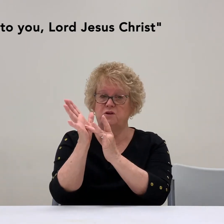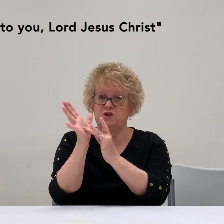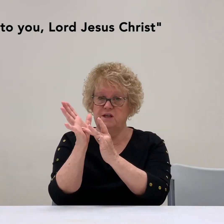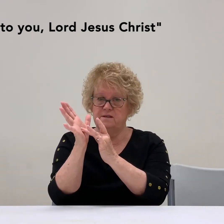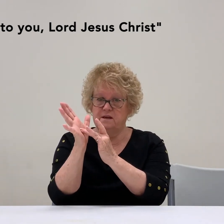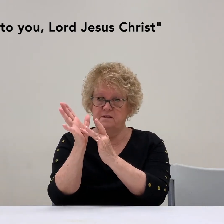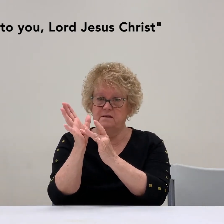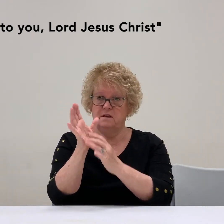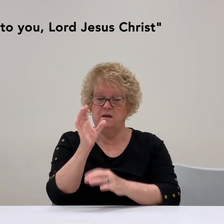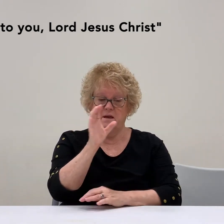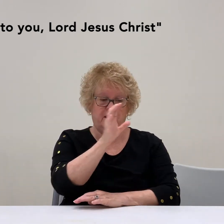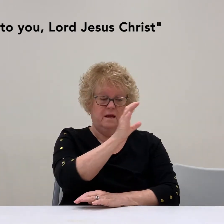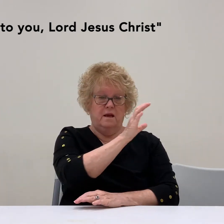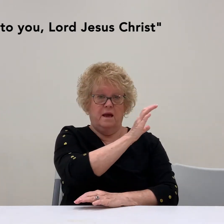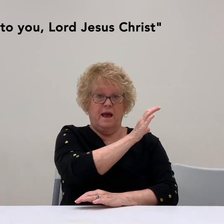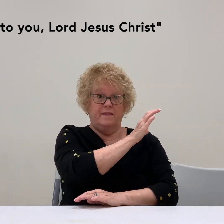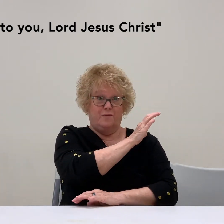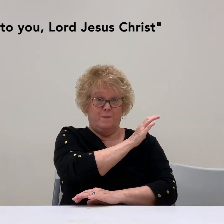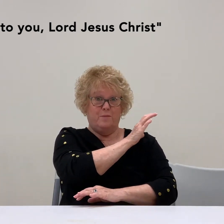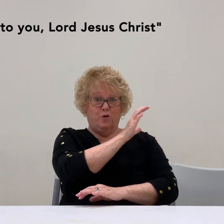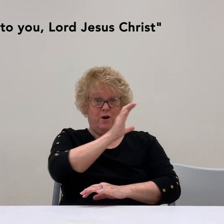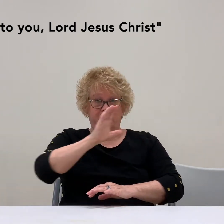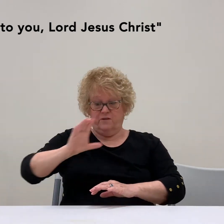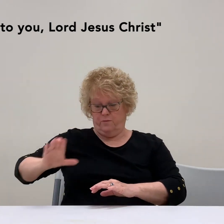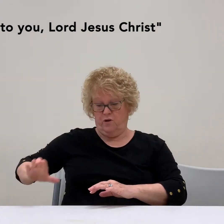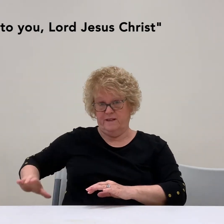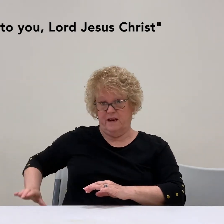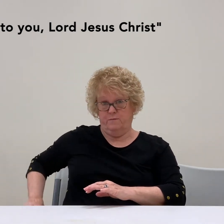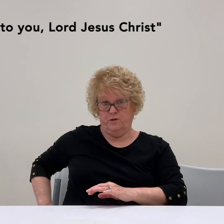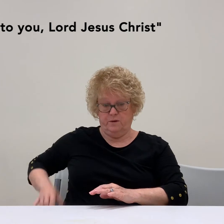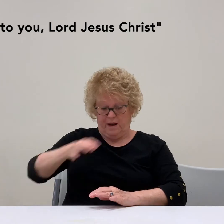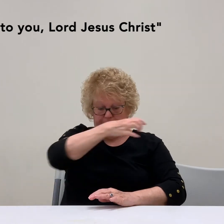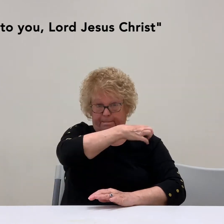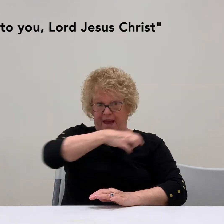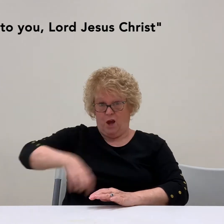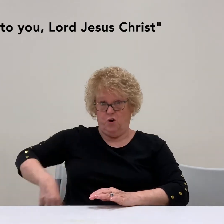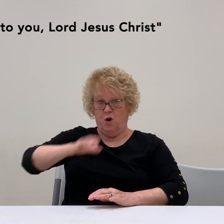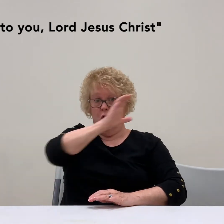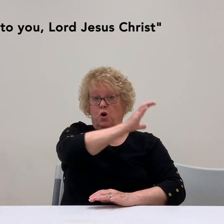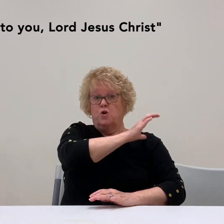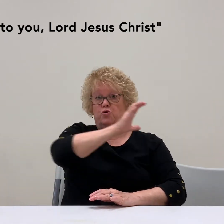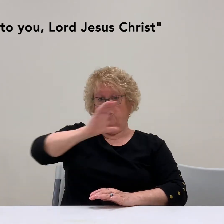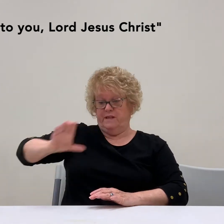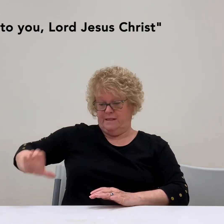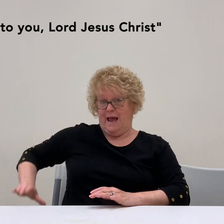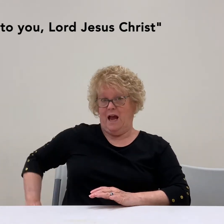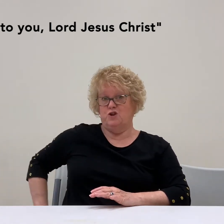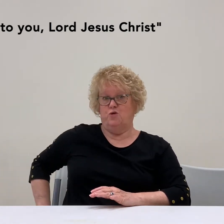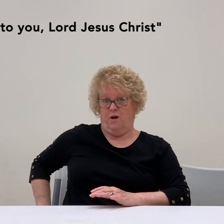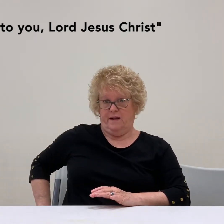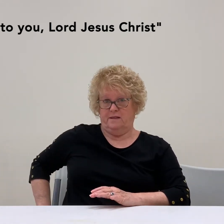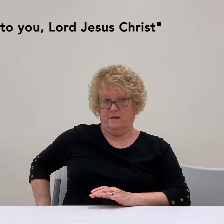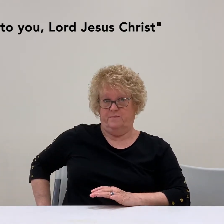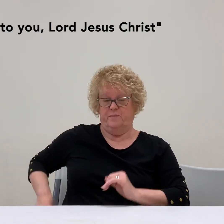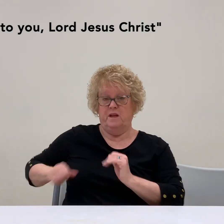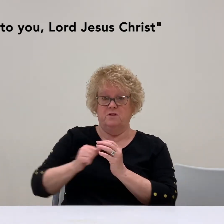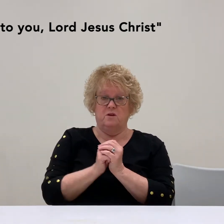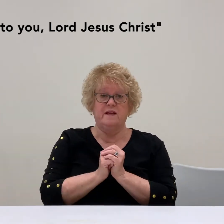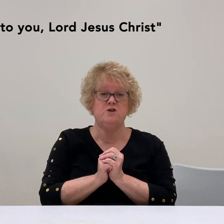Jesus. And then remember Christ from Christ have mercy. We've got the banner or the sash Christ. So let's